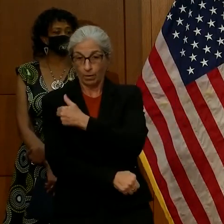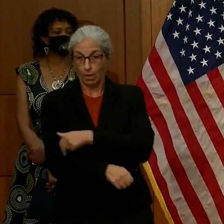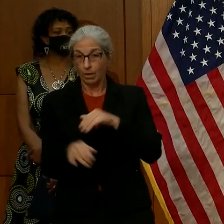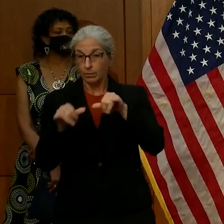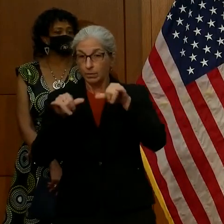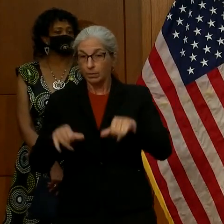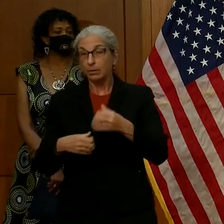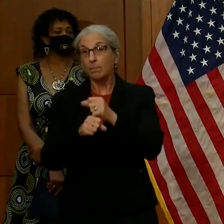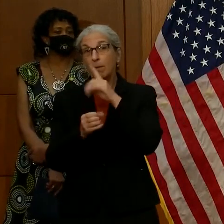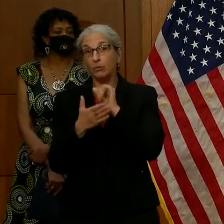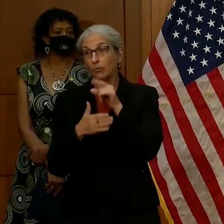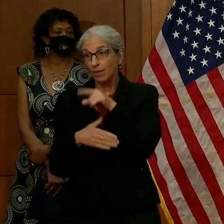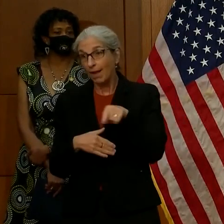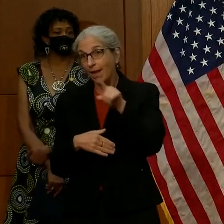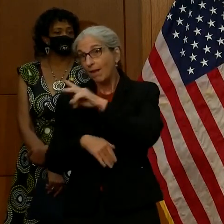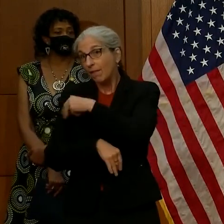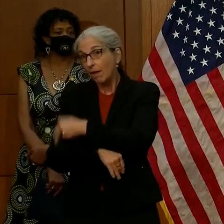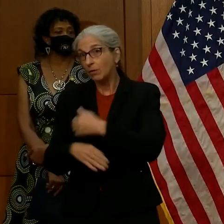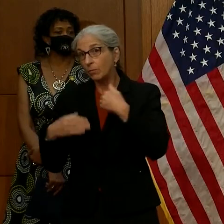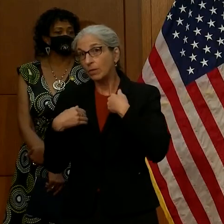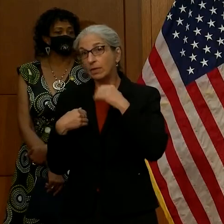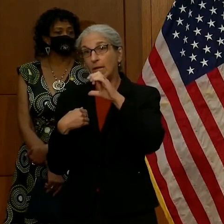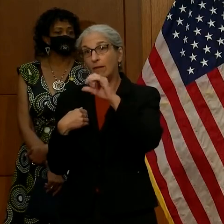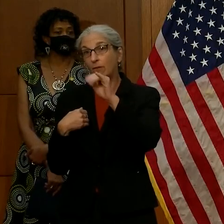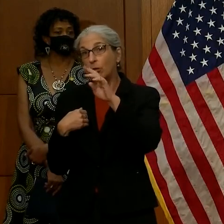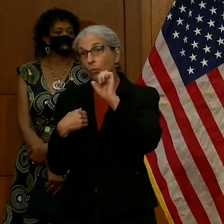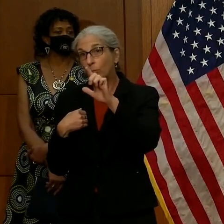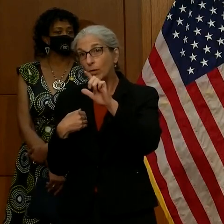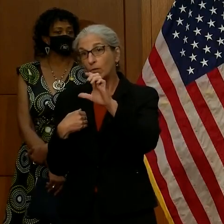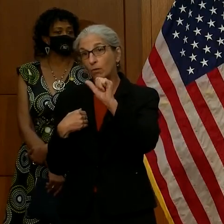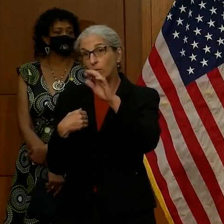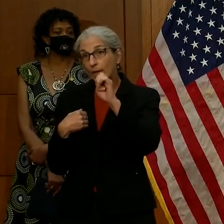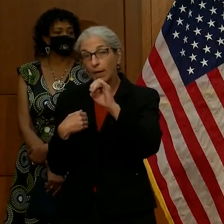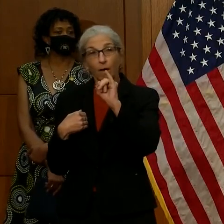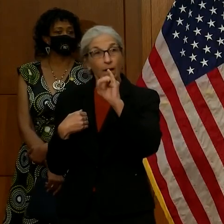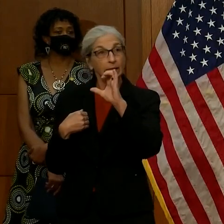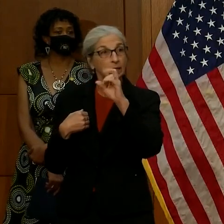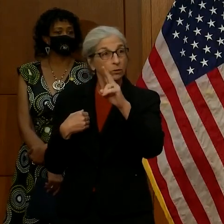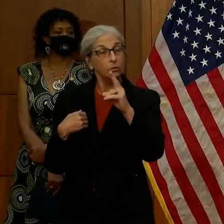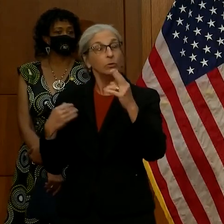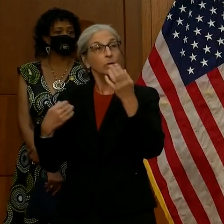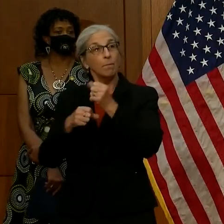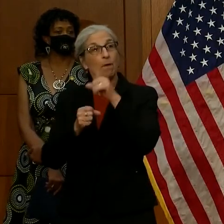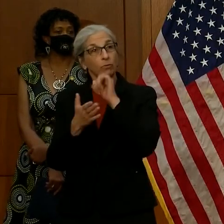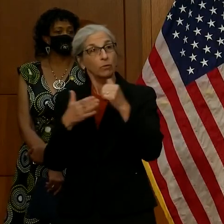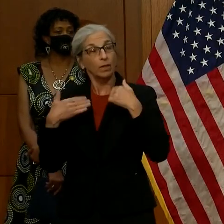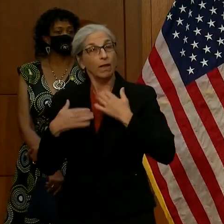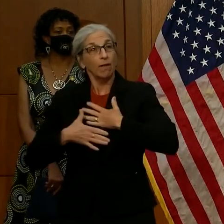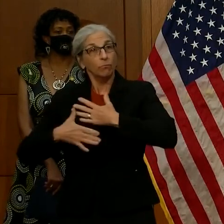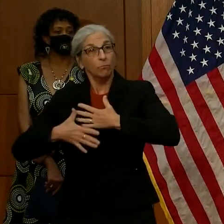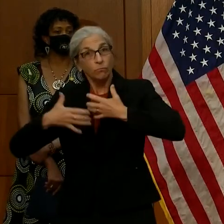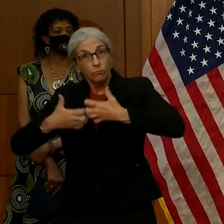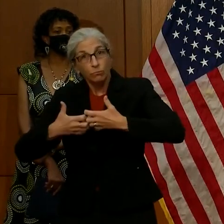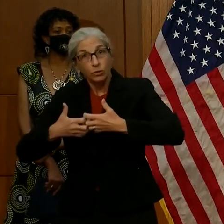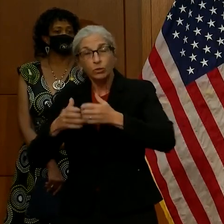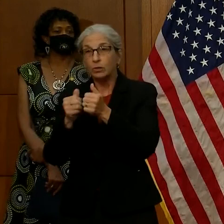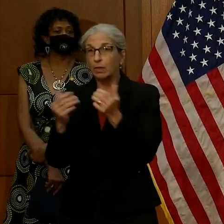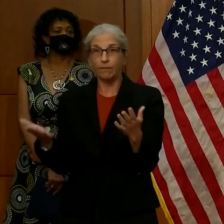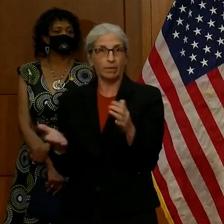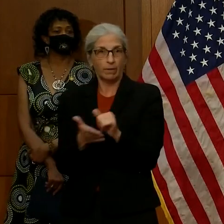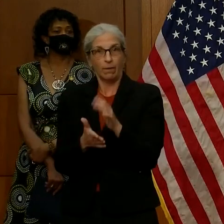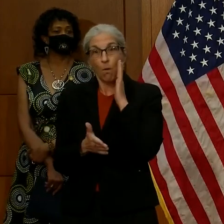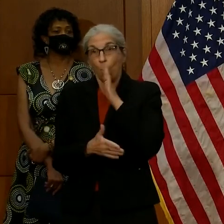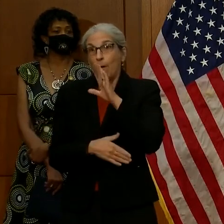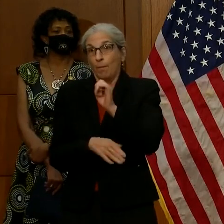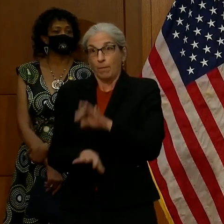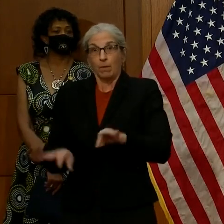have the critical care capabilities, making sure that they have the ventilators, those types of equipment that are going to be so important. But, you know, I